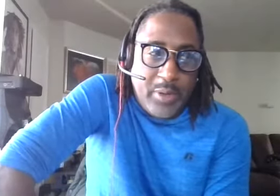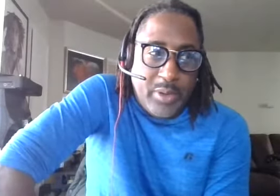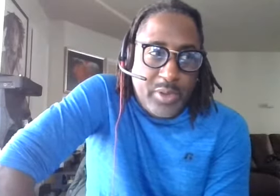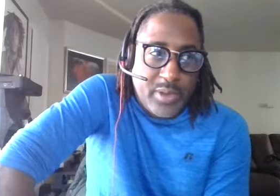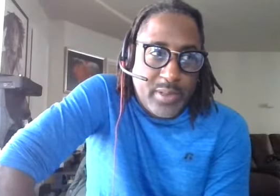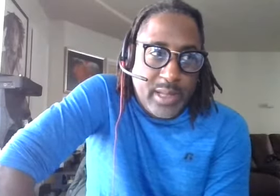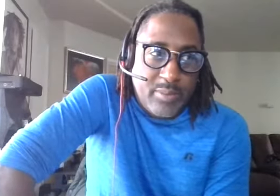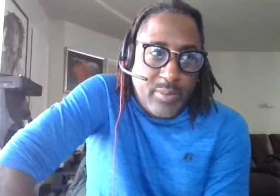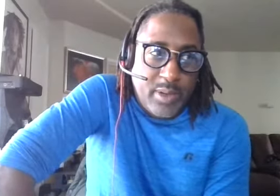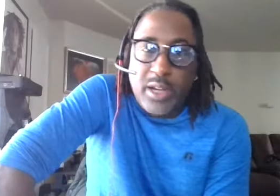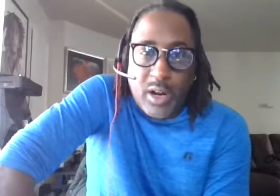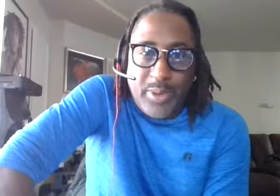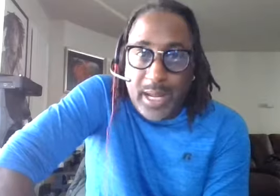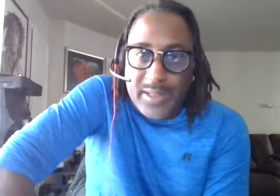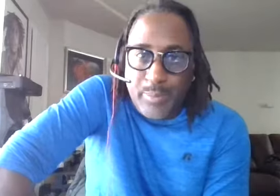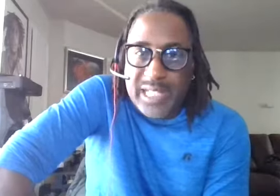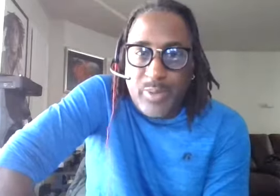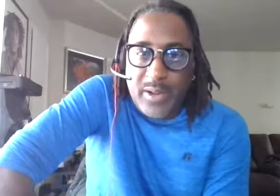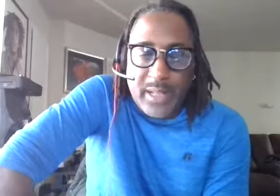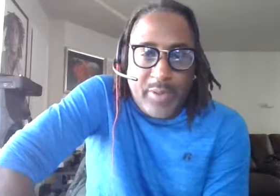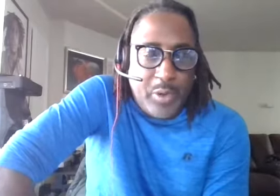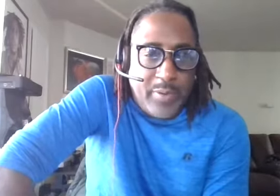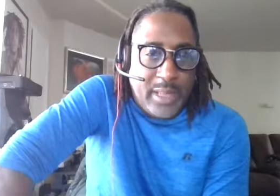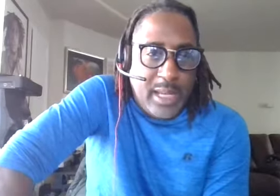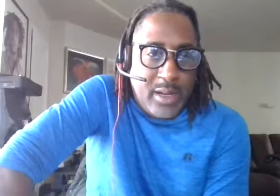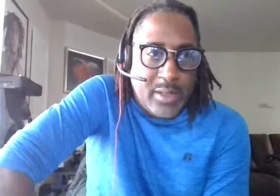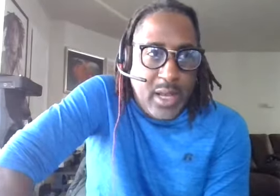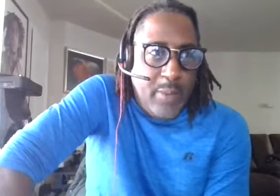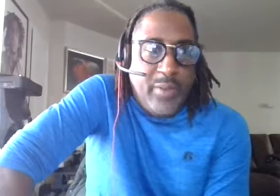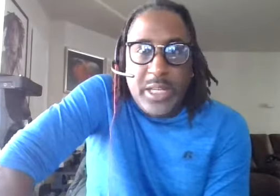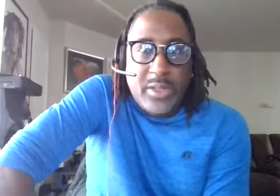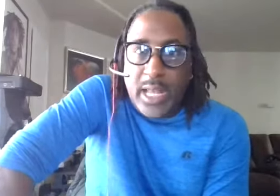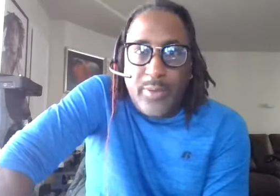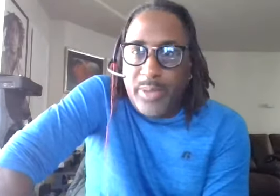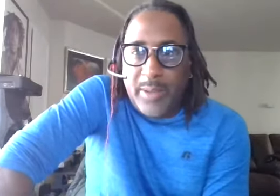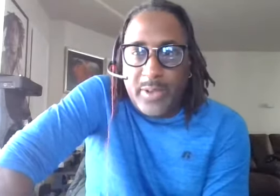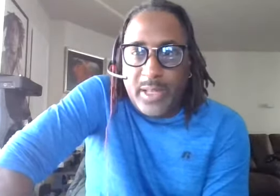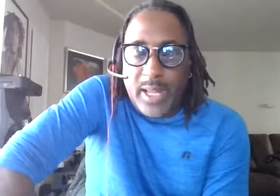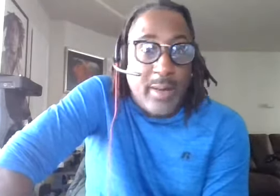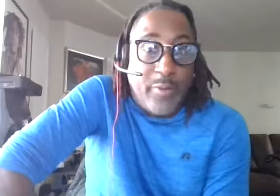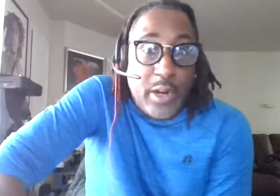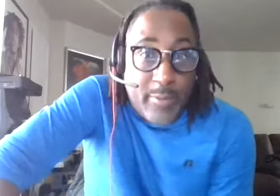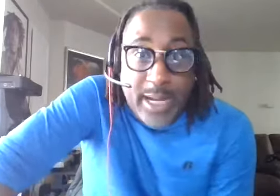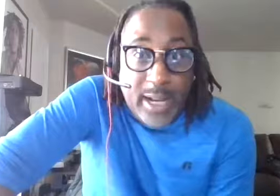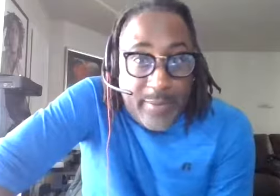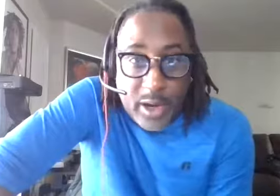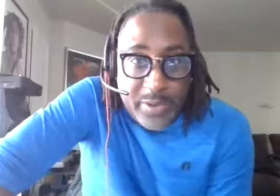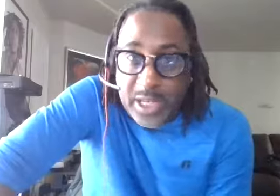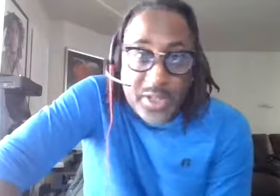know producers and guitar players and bass players that i've known over the years but eventually i want to be able to hit up vernon reed and have a conversation